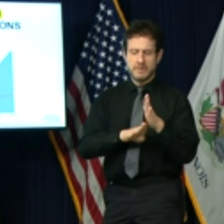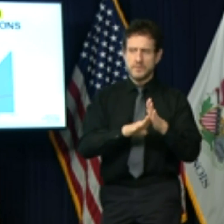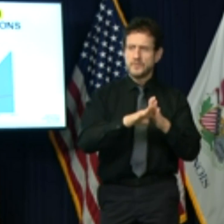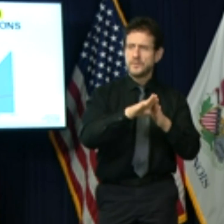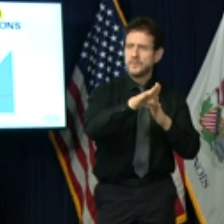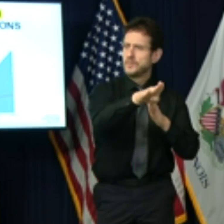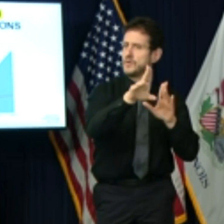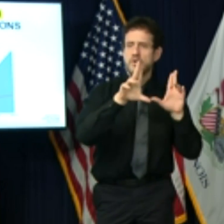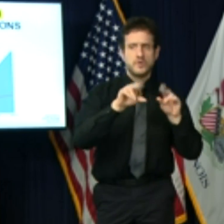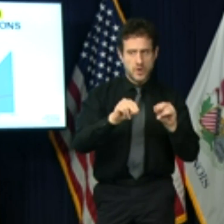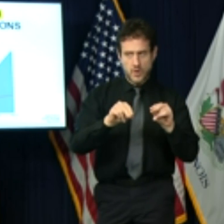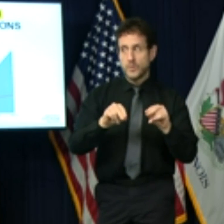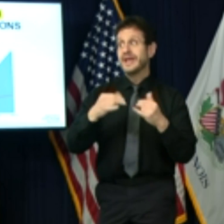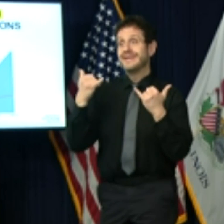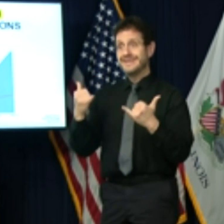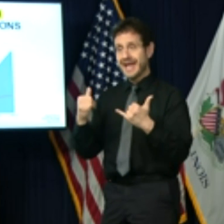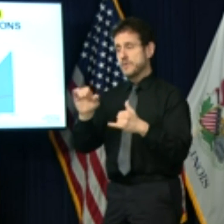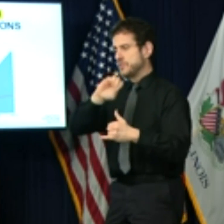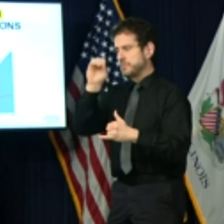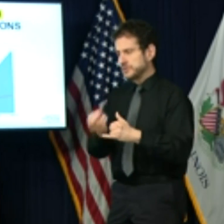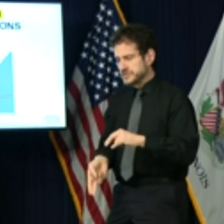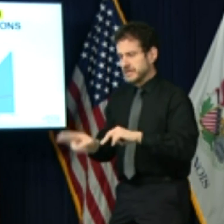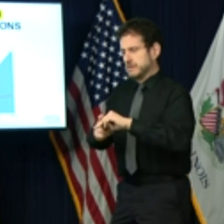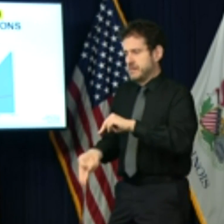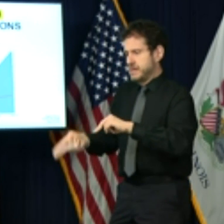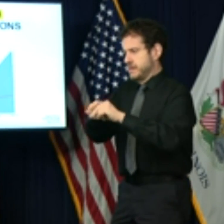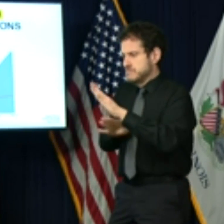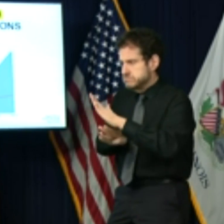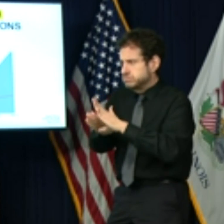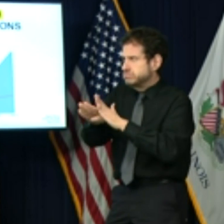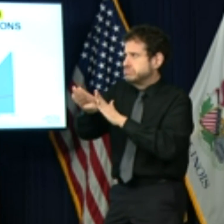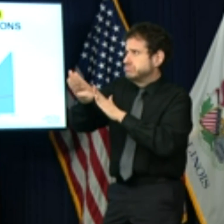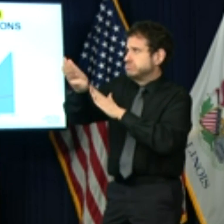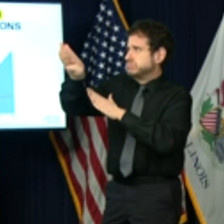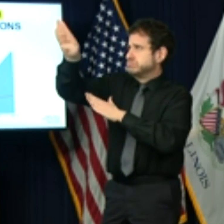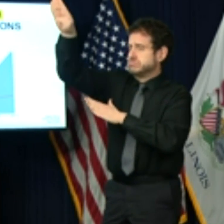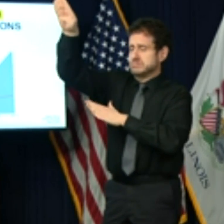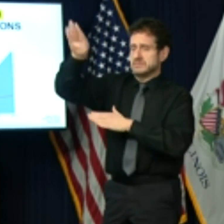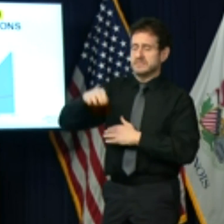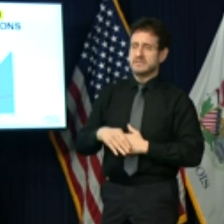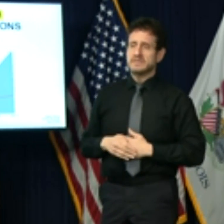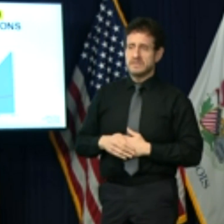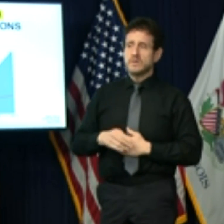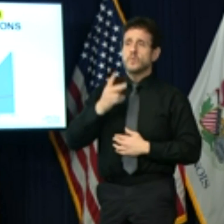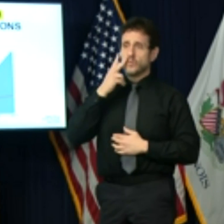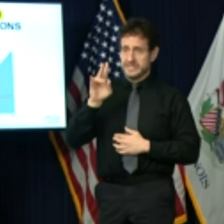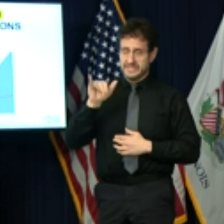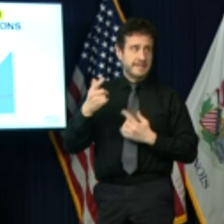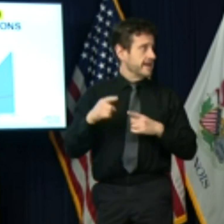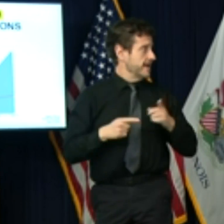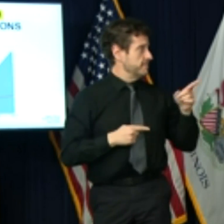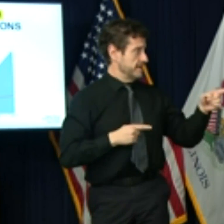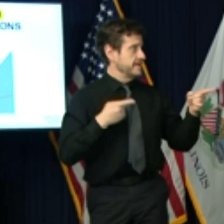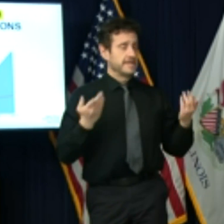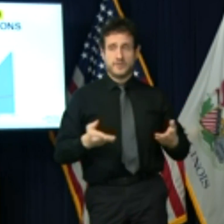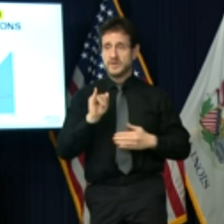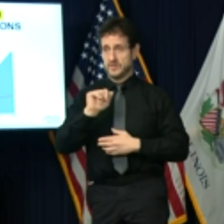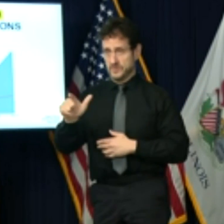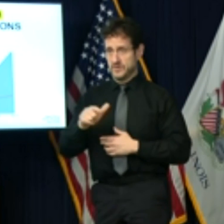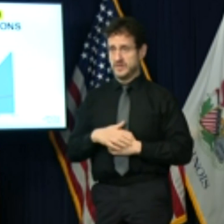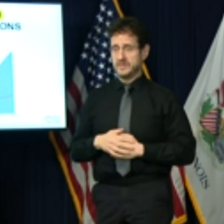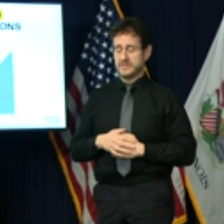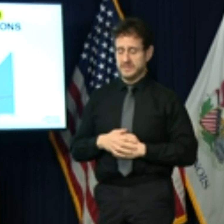percentage growth is constant or increasing. That's what we're seeing now here in Illinois.